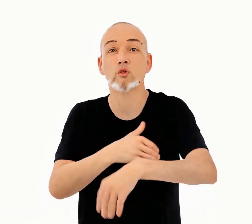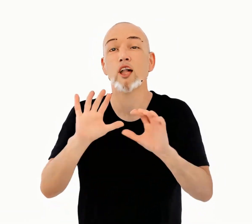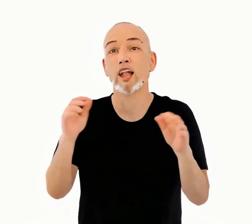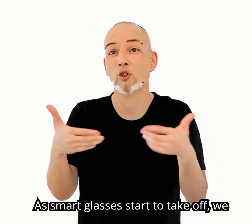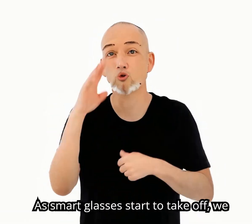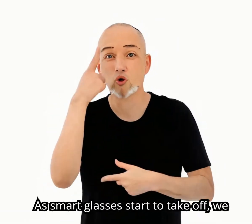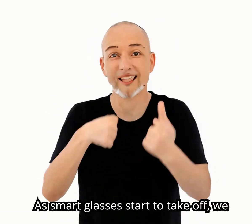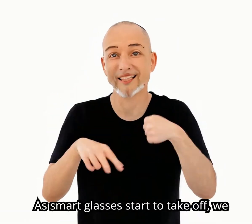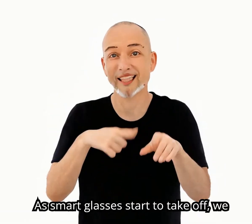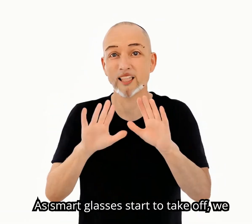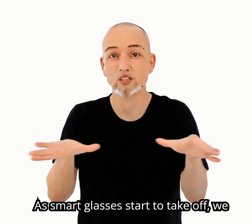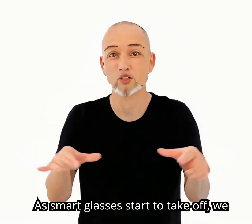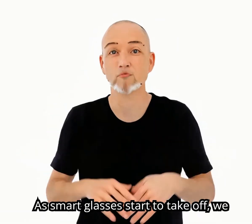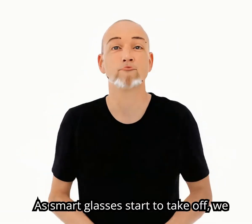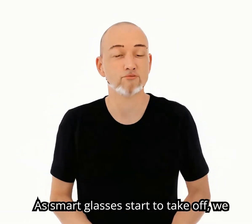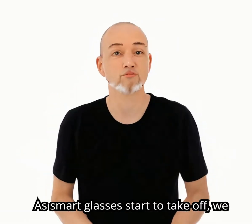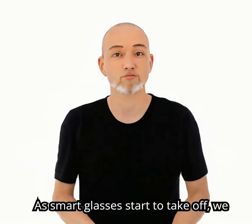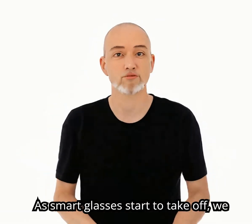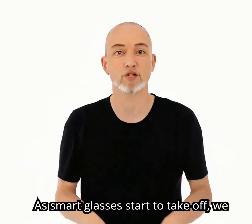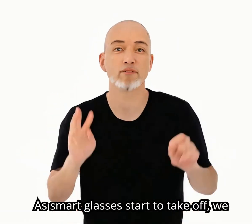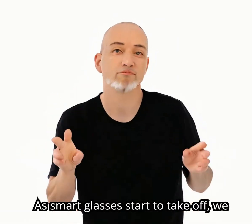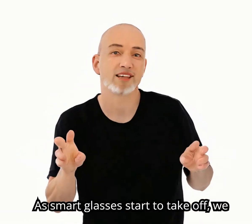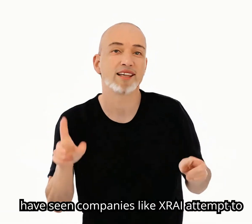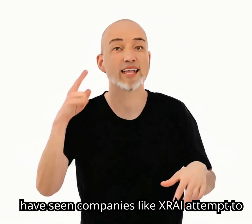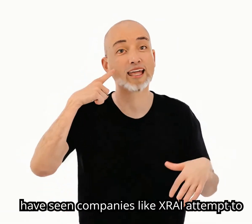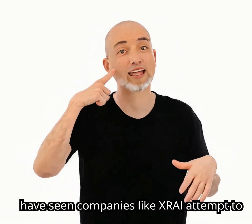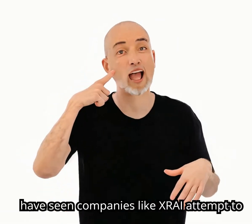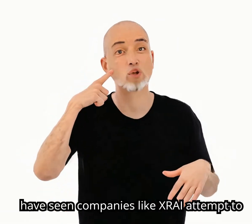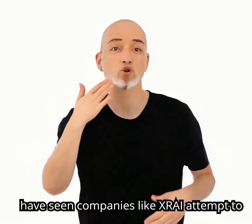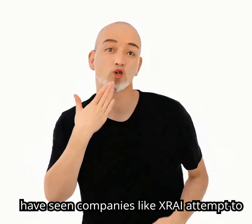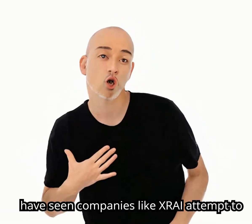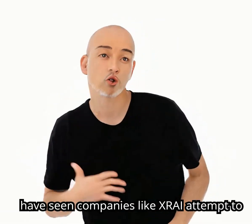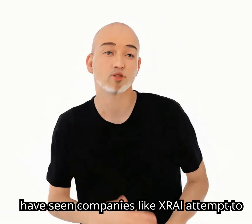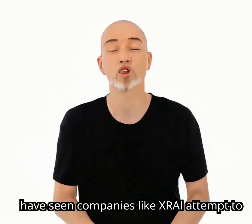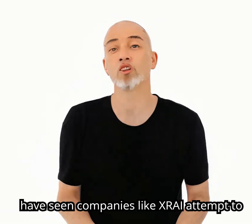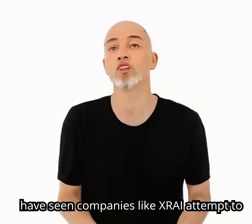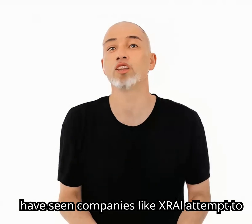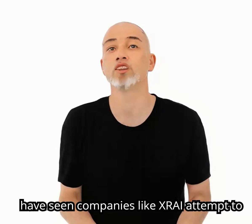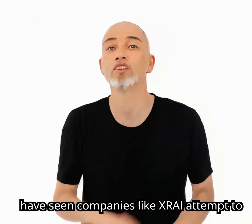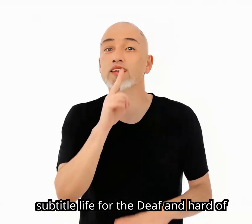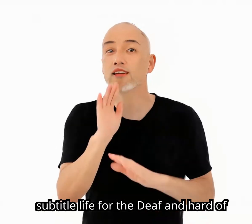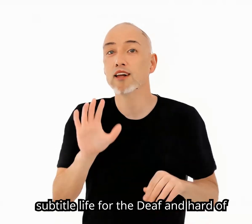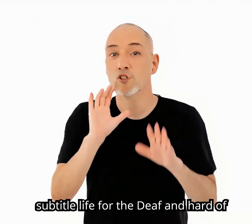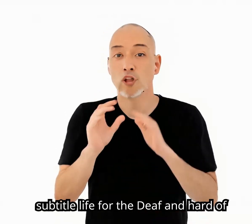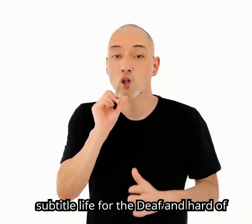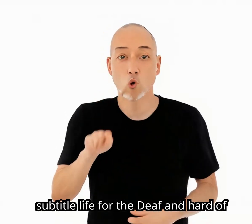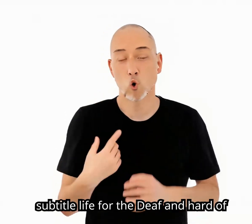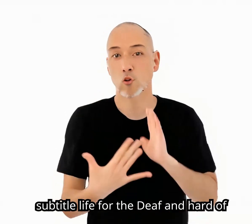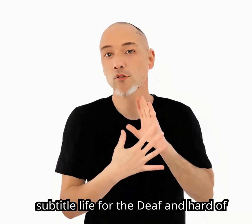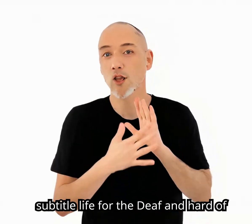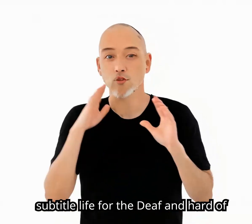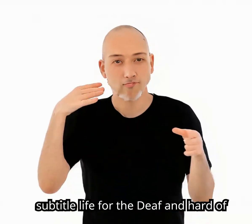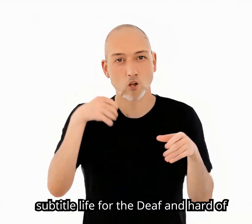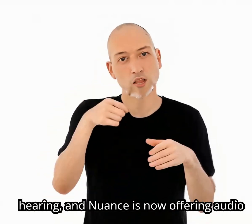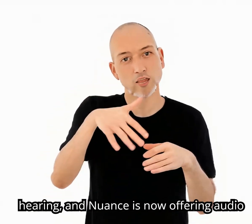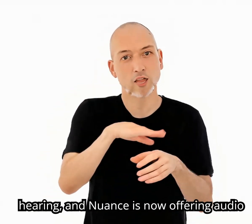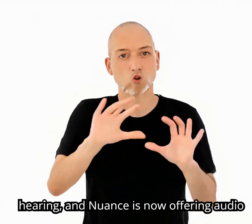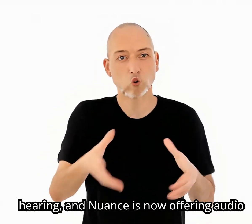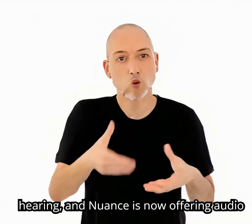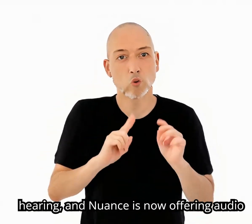As smart glasses start to take off, we have seen companies like XRI attempt to subtitle life for the deaf and hard of hearing, and